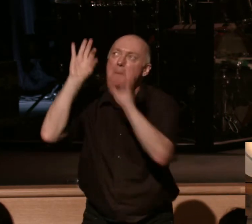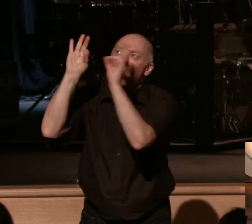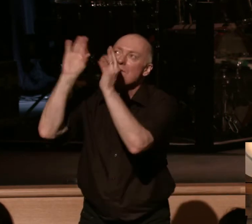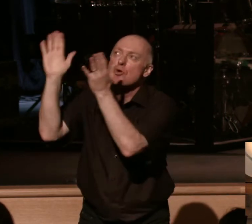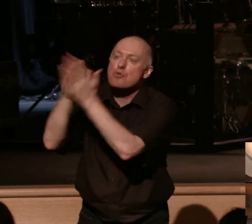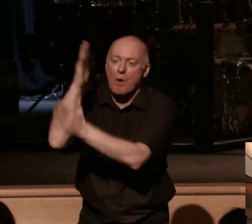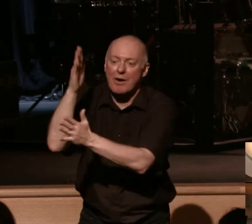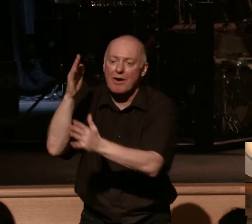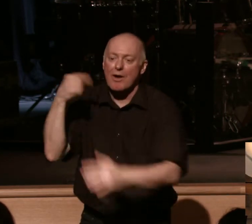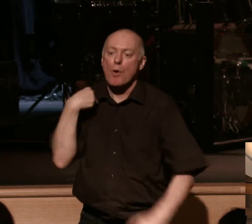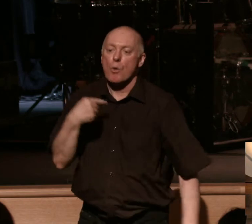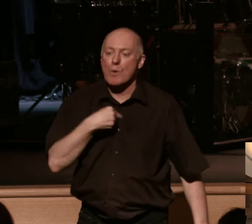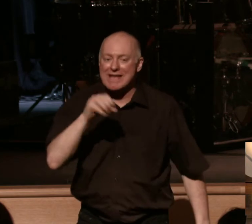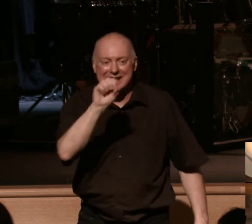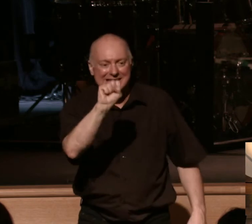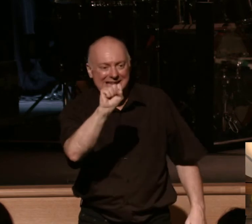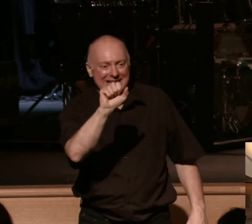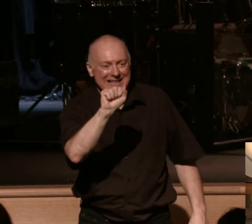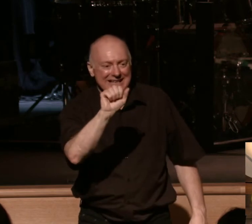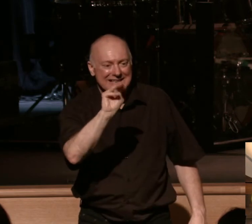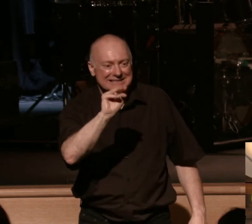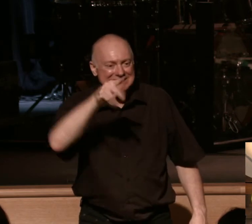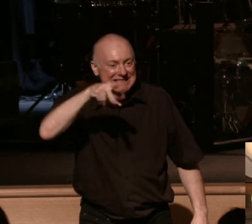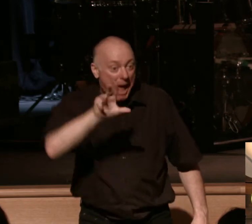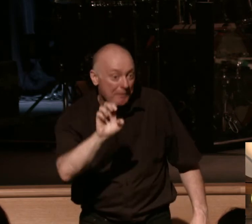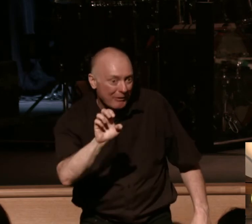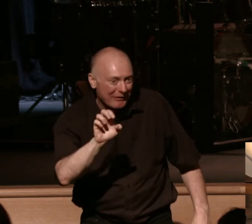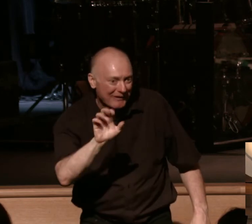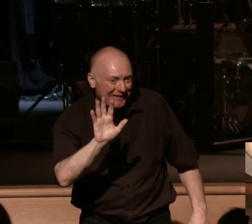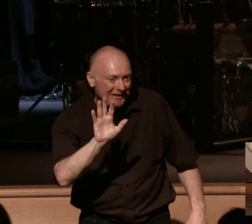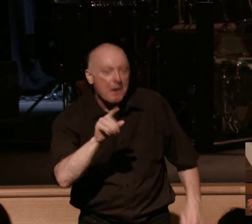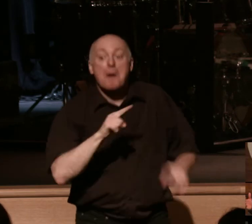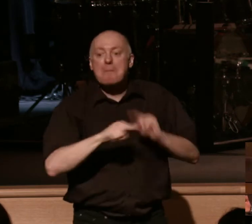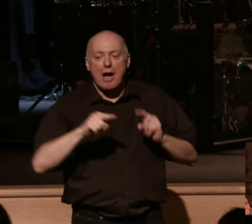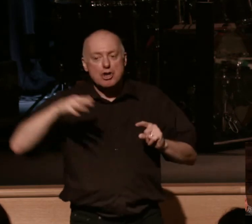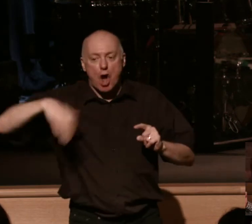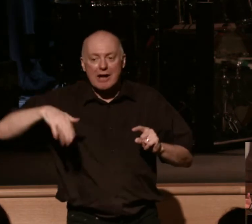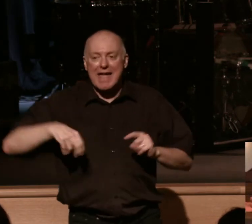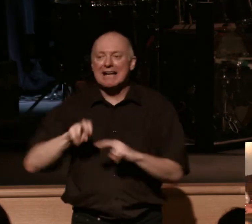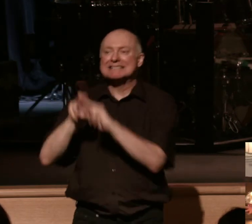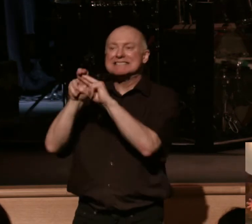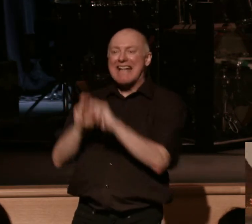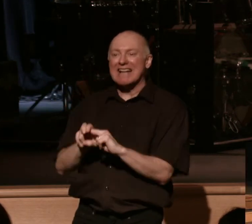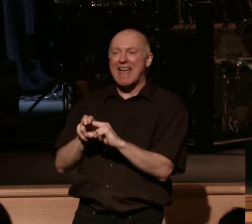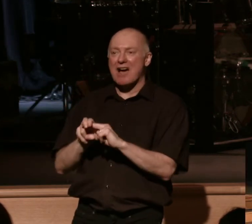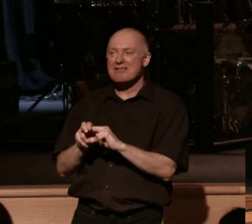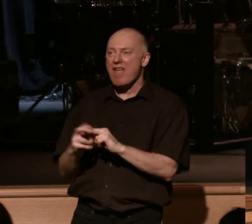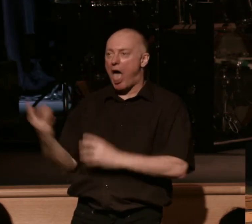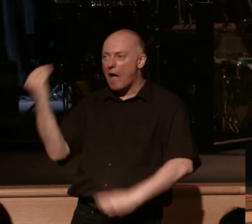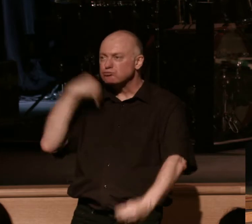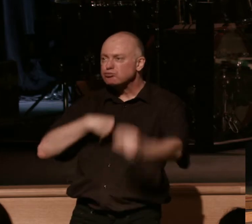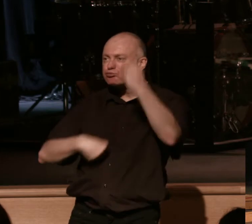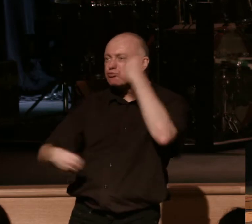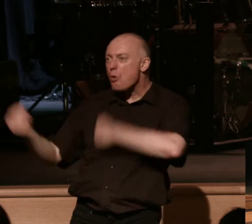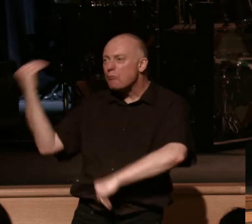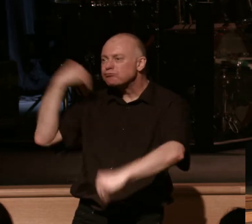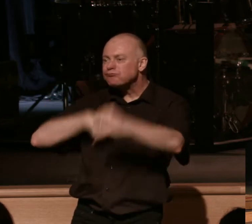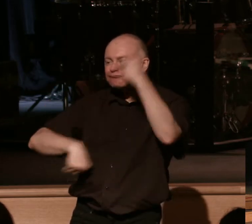We've sampled this meal, but we haven't yet sat down and feasted sumptuously